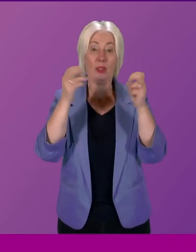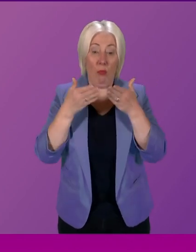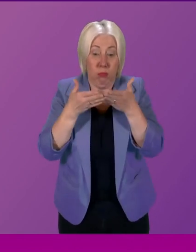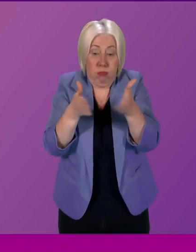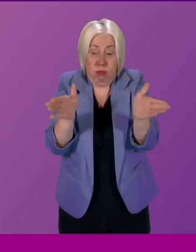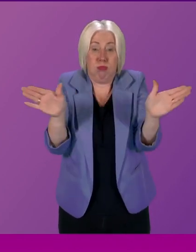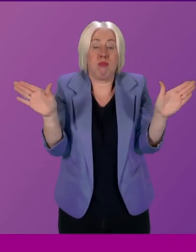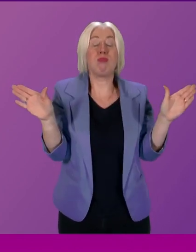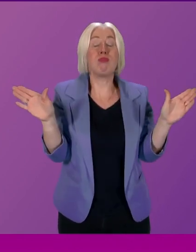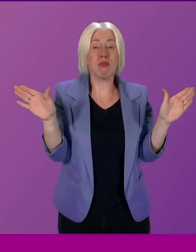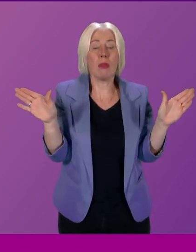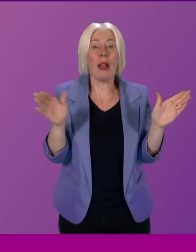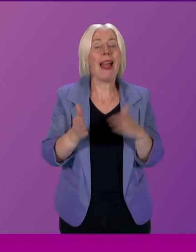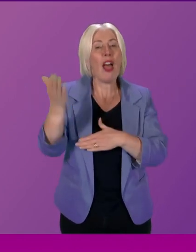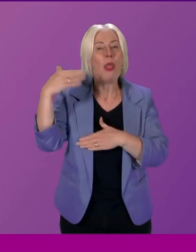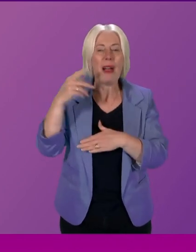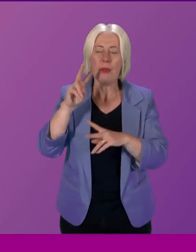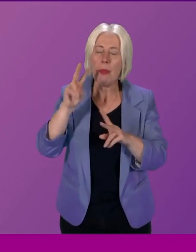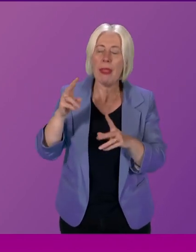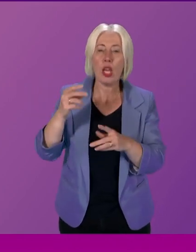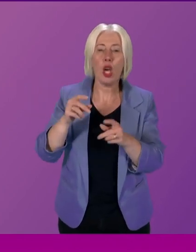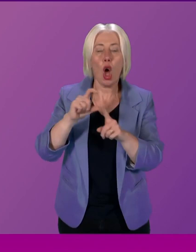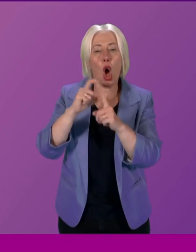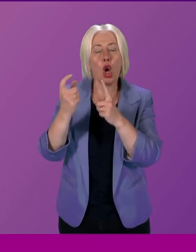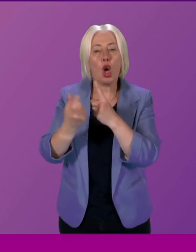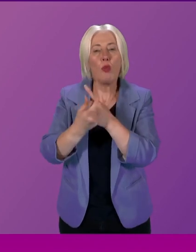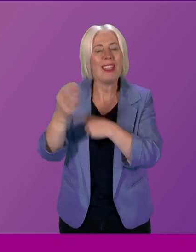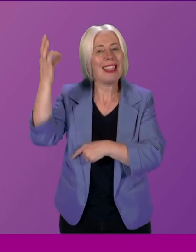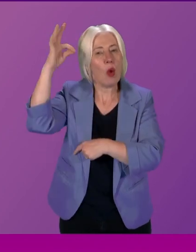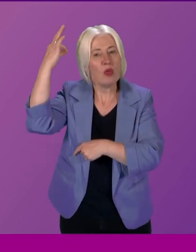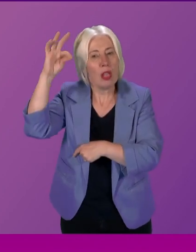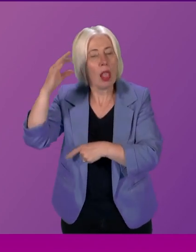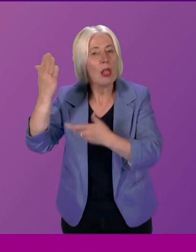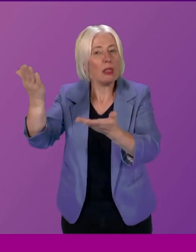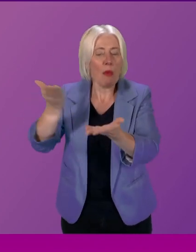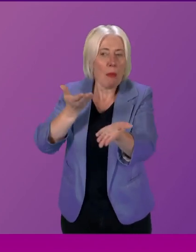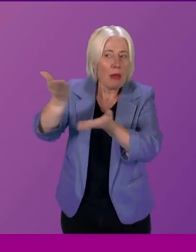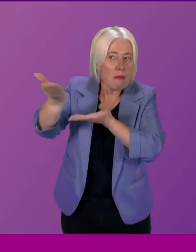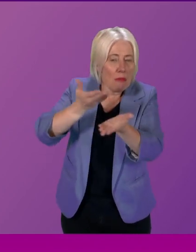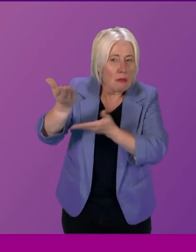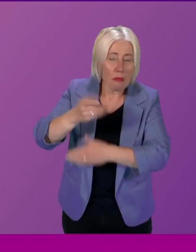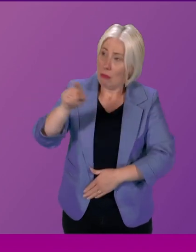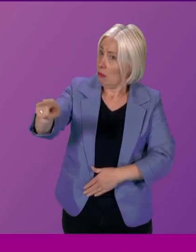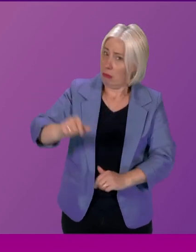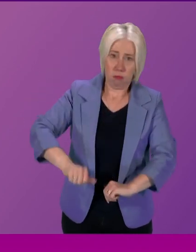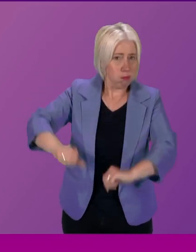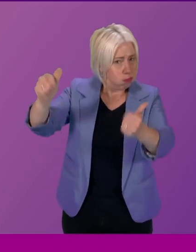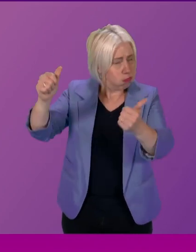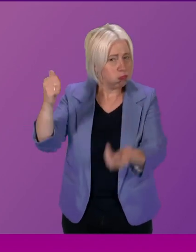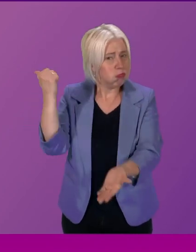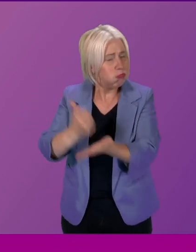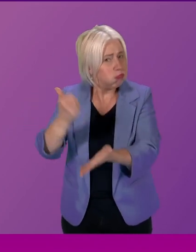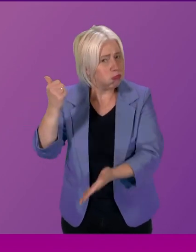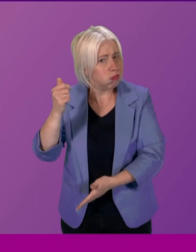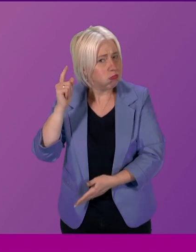often engaged with community councils, for example, and while they do a fantastic job in